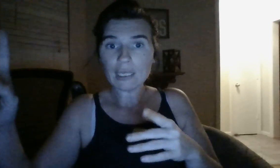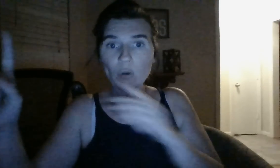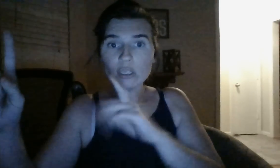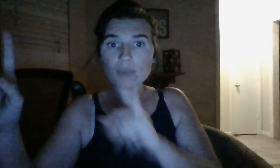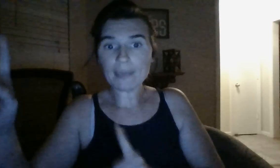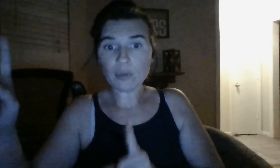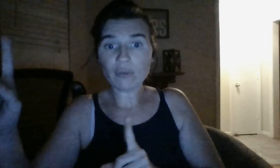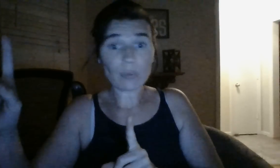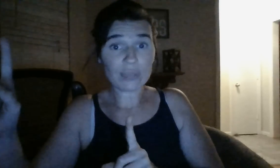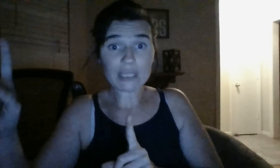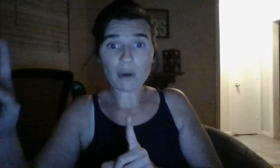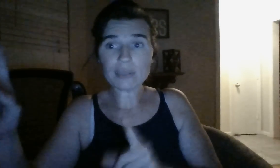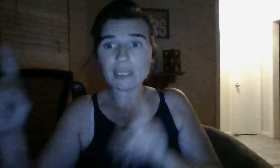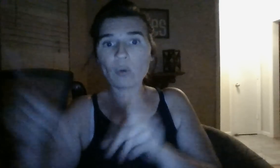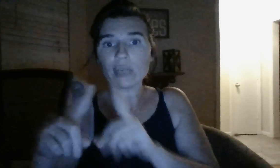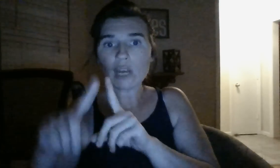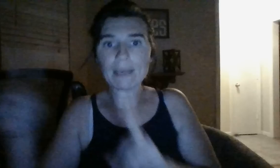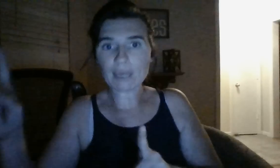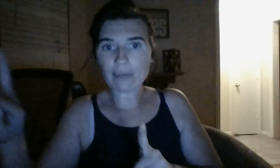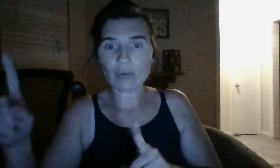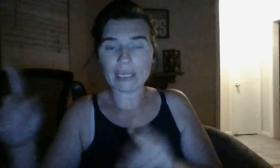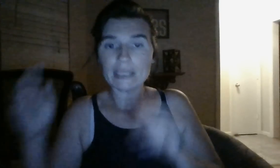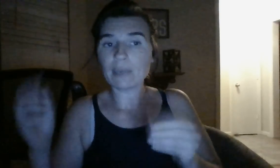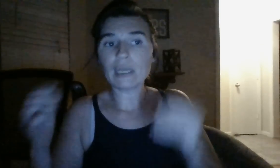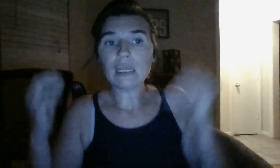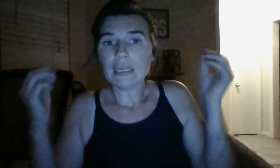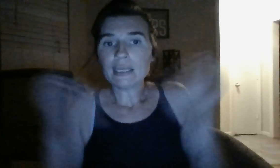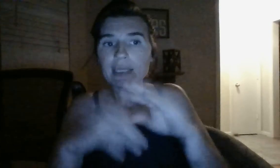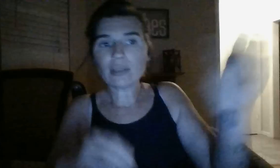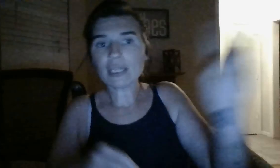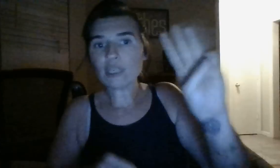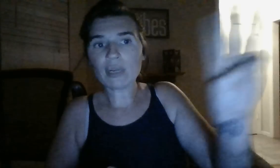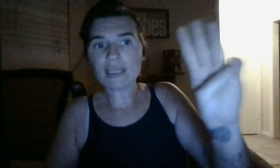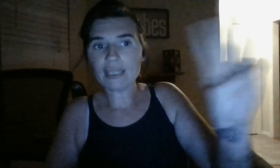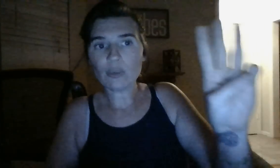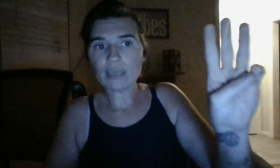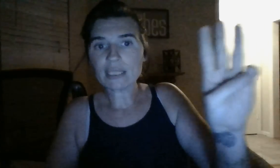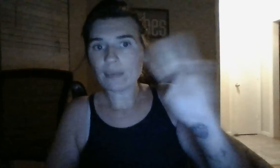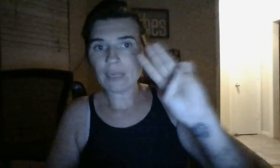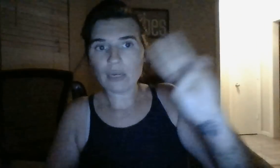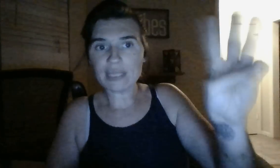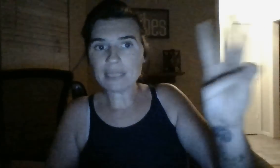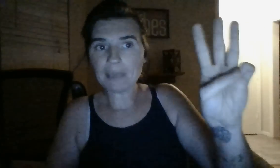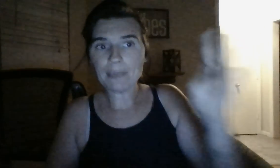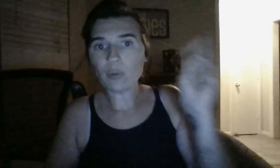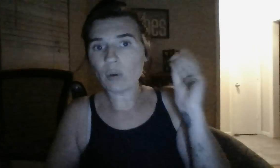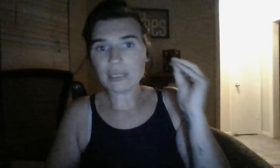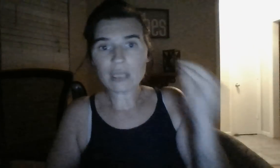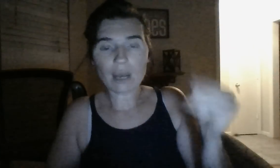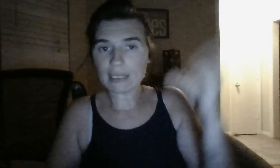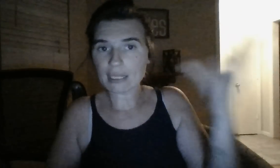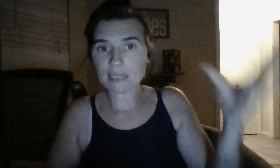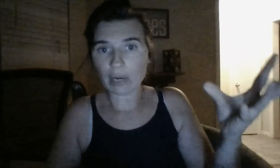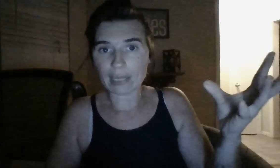Or, you might move on with this person. Or, y'all might become friends. But, it doesn't sound like you want anything to do with this company or these people and this hot mess express.